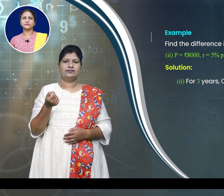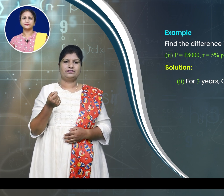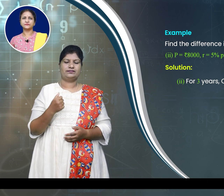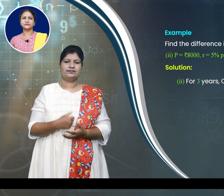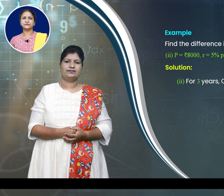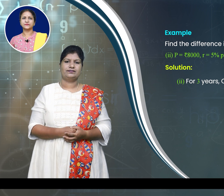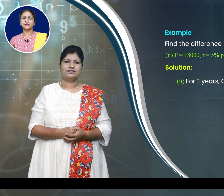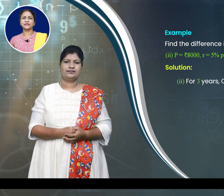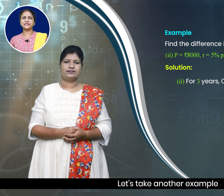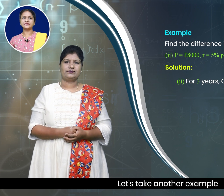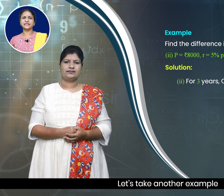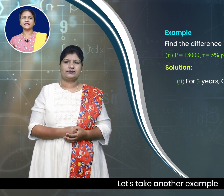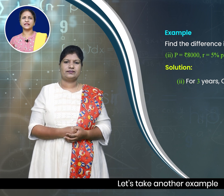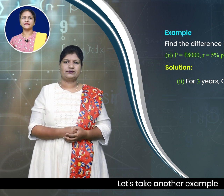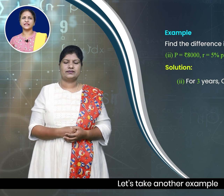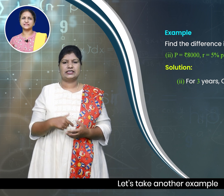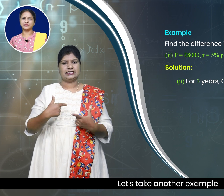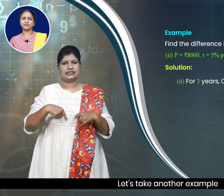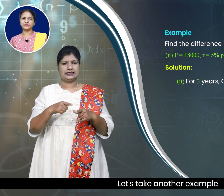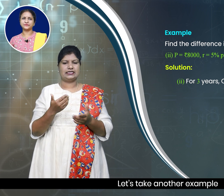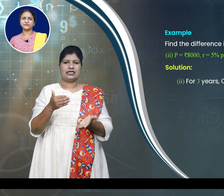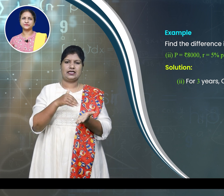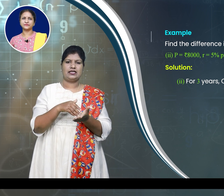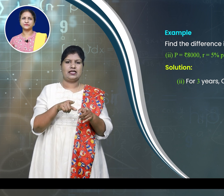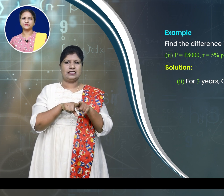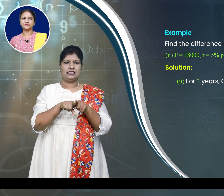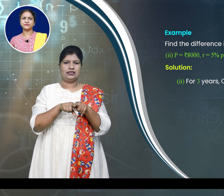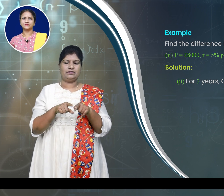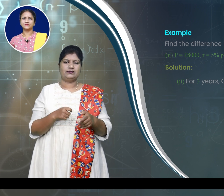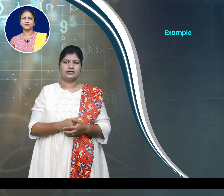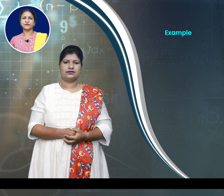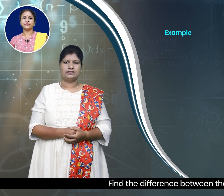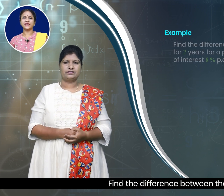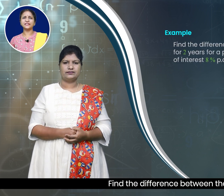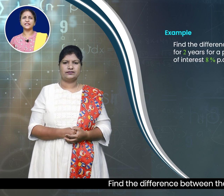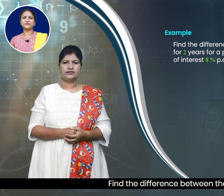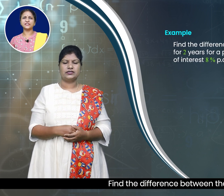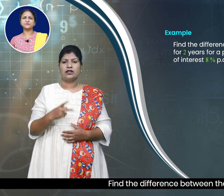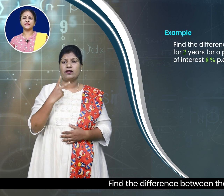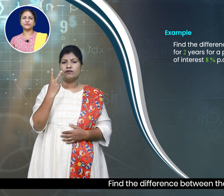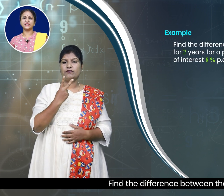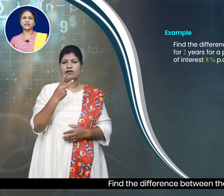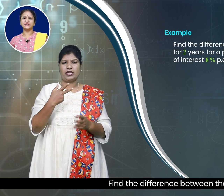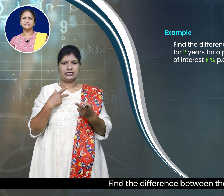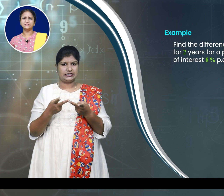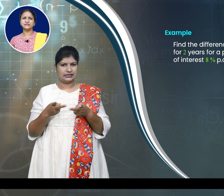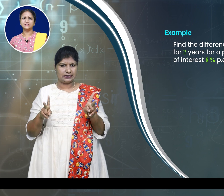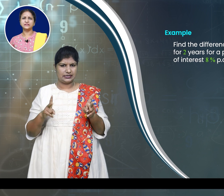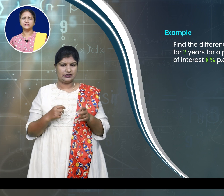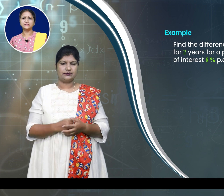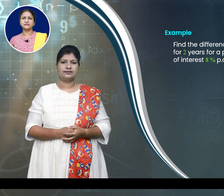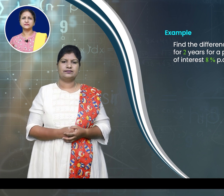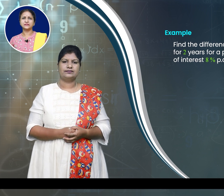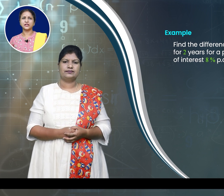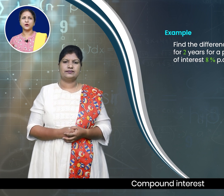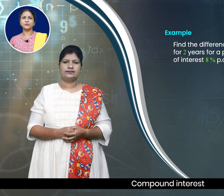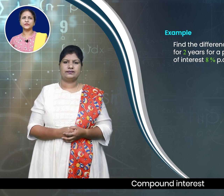Let us take another example. Find the difference between the compound